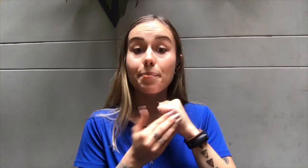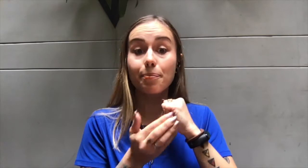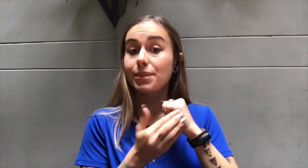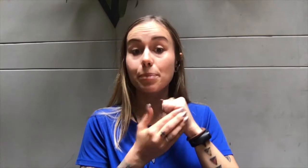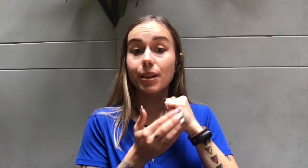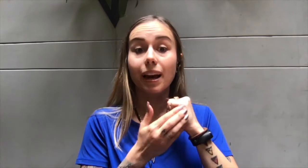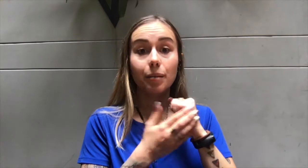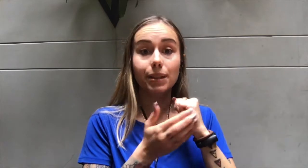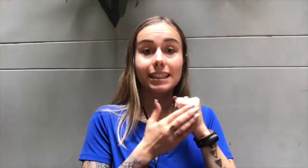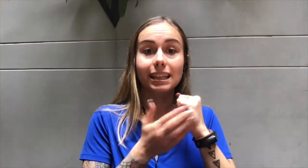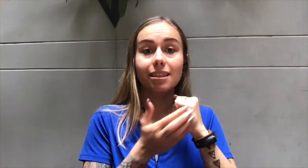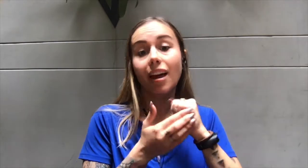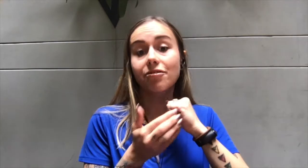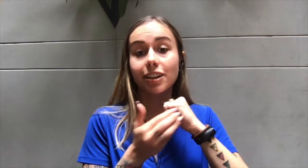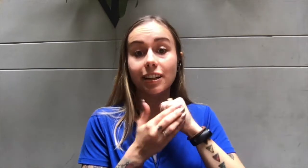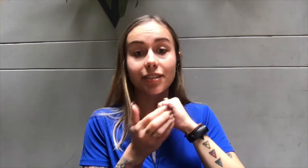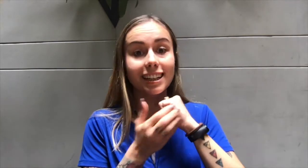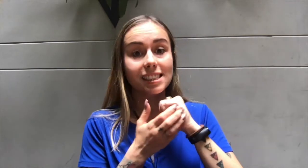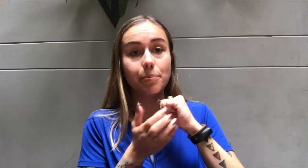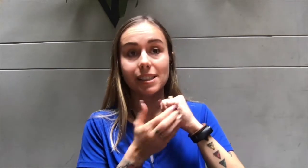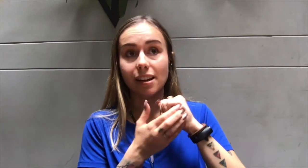deeply and completely love, forgive and accept myself.